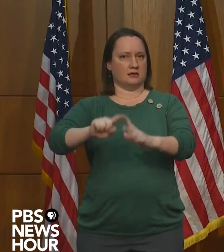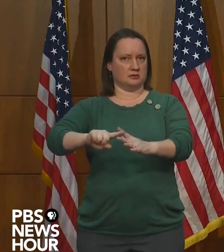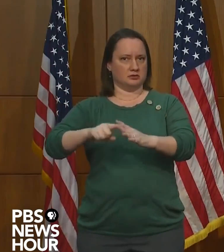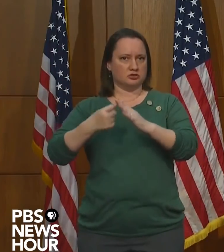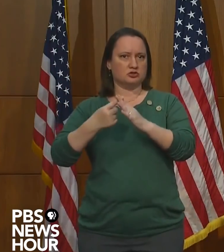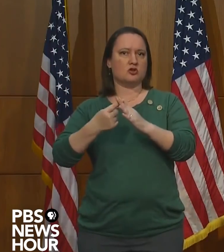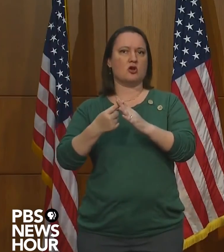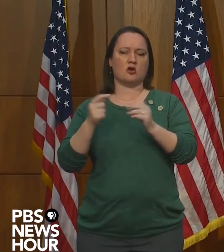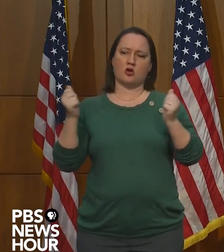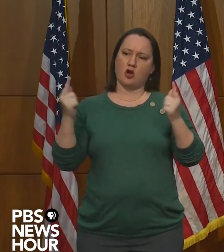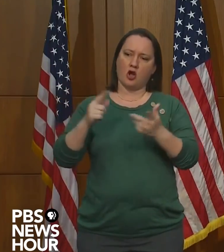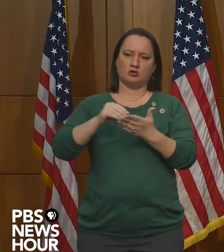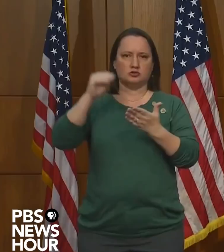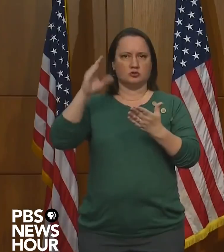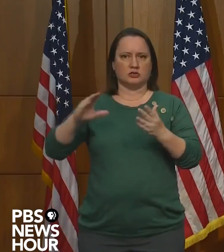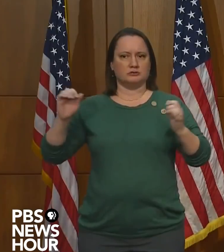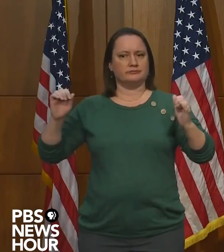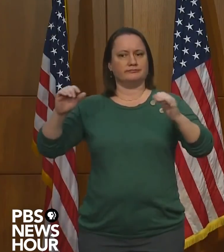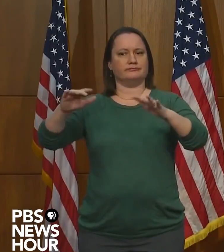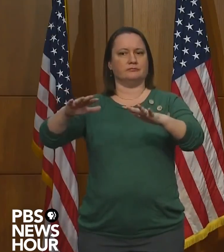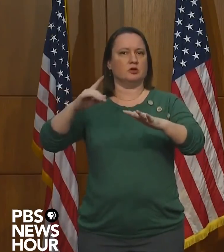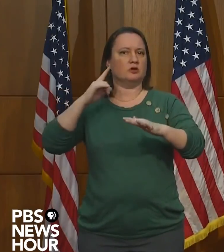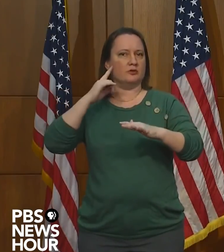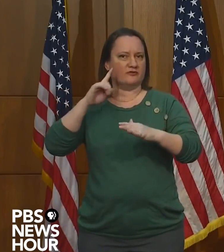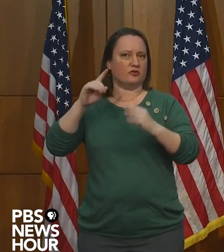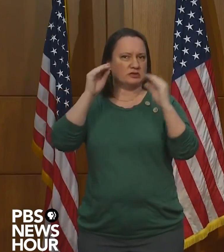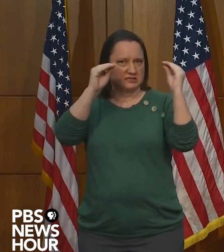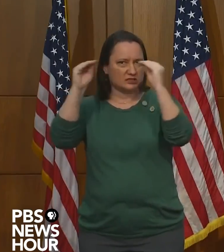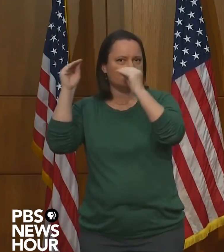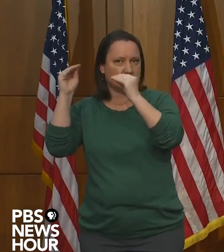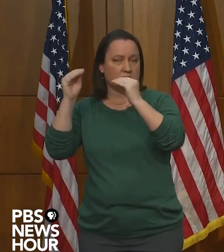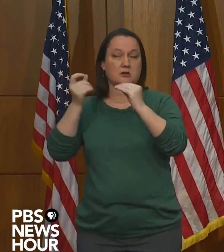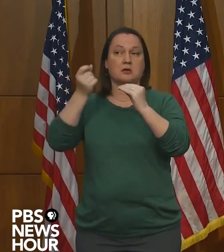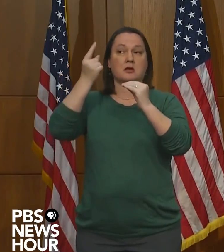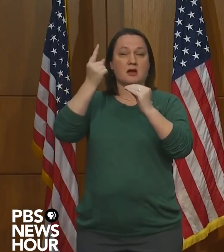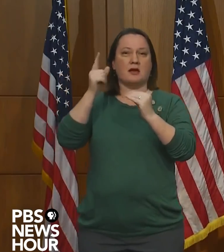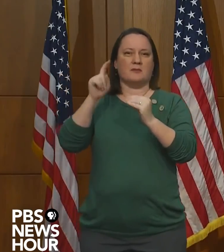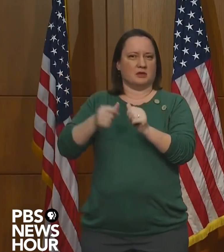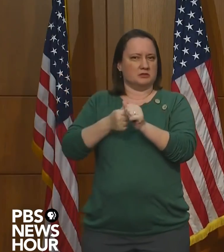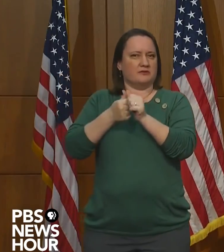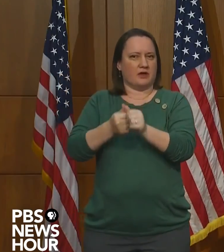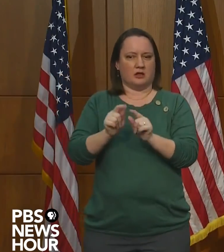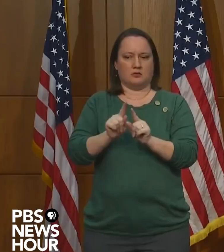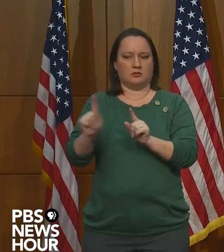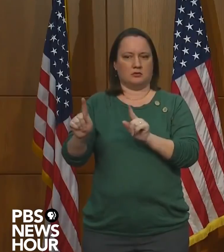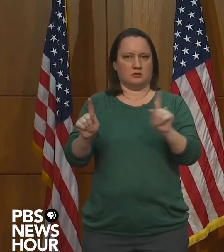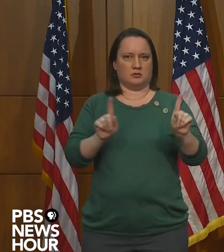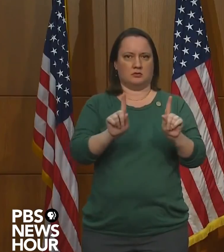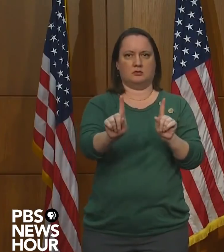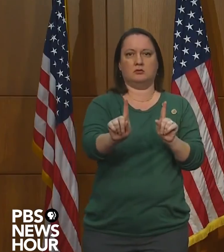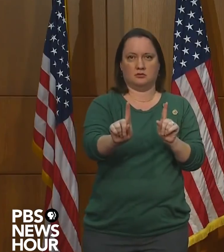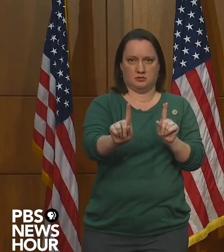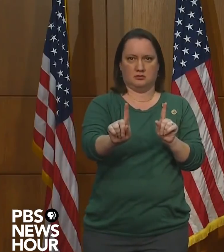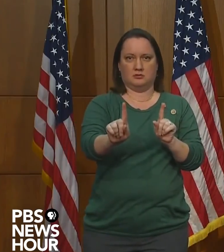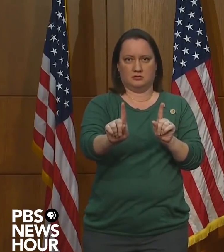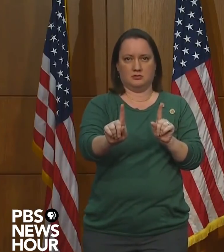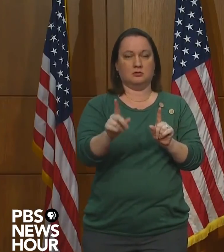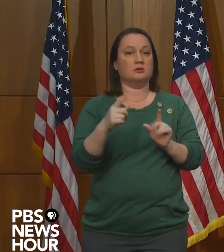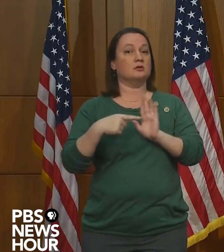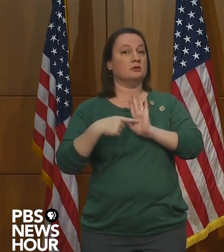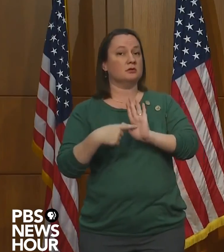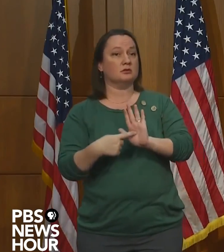for all students. But they will need to put physical distancing measures in place. For example,